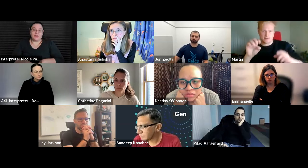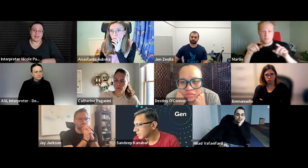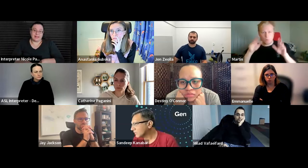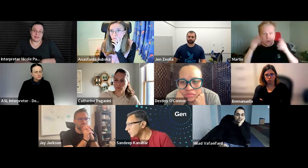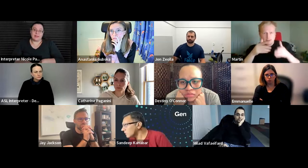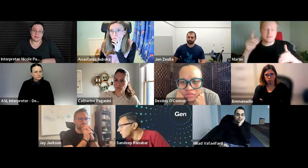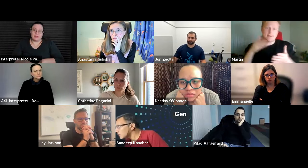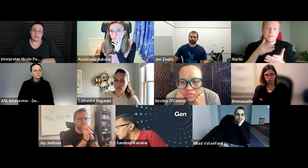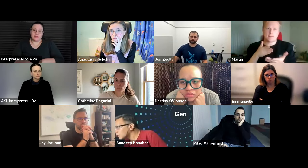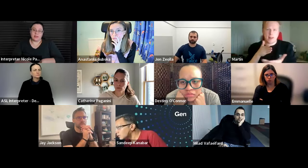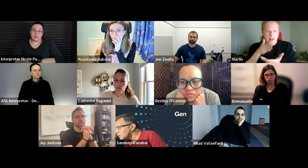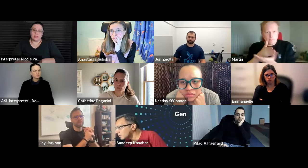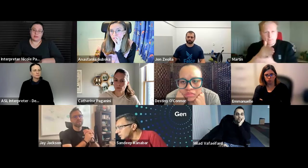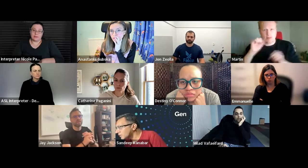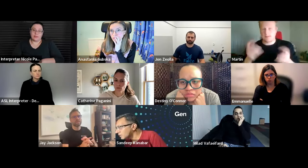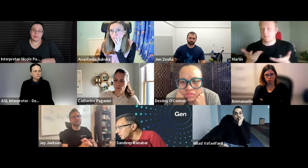interfaces